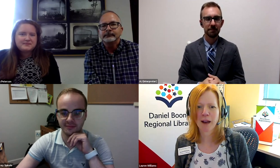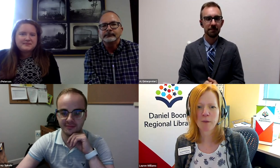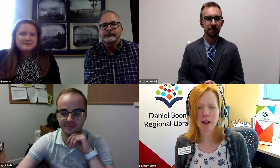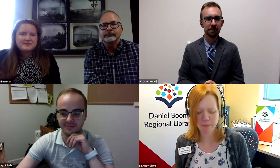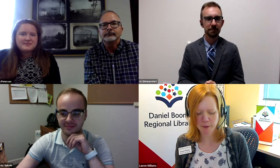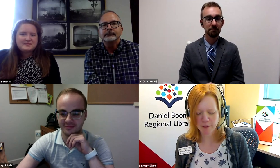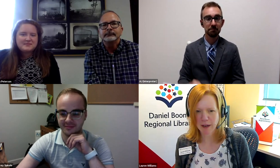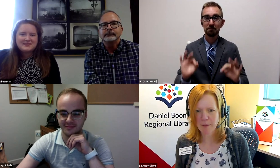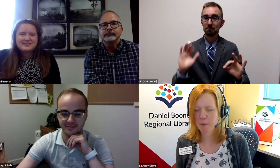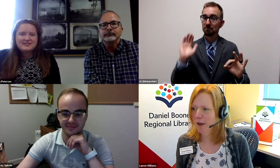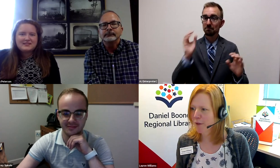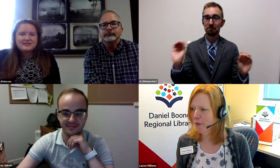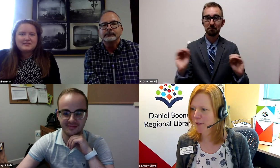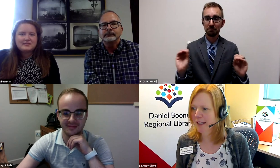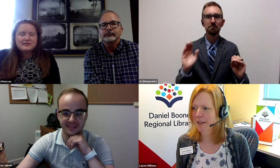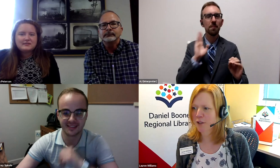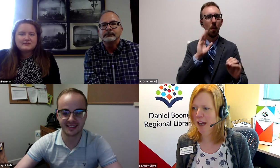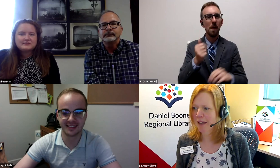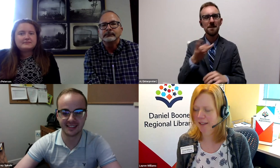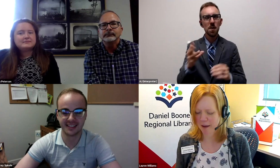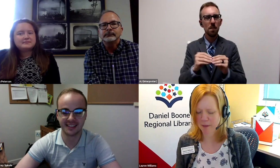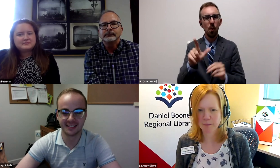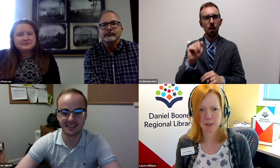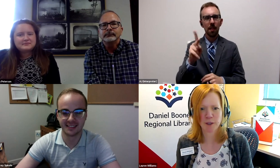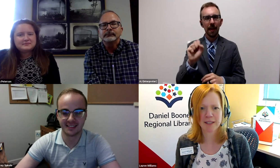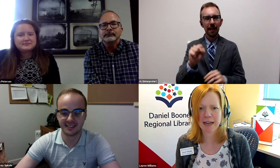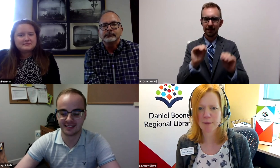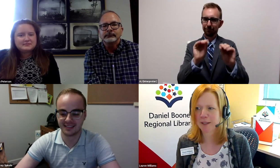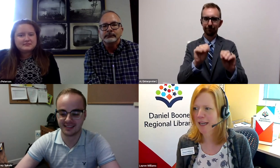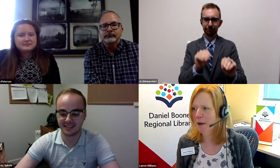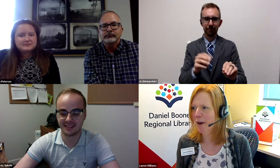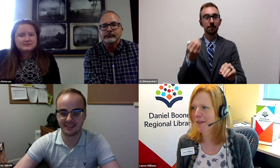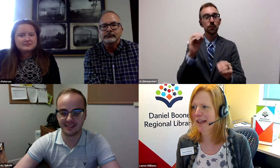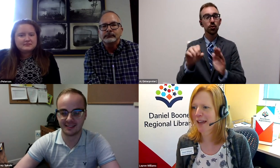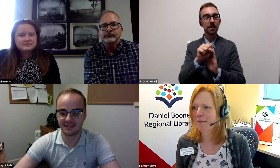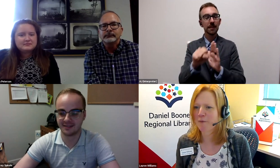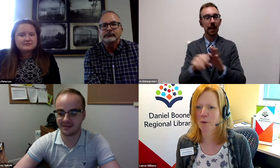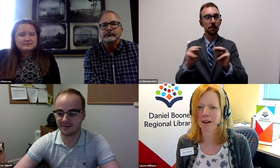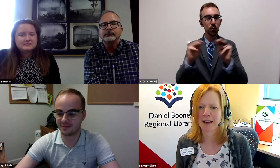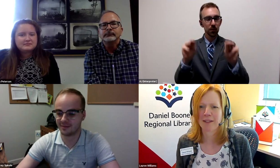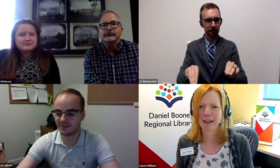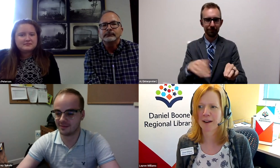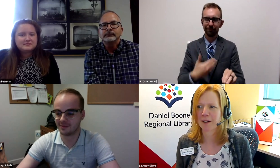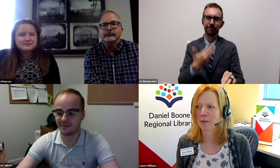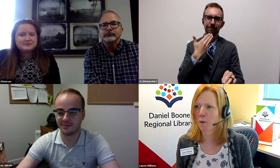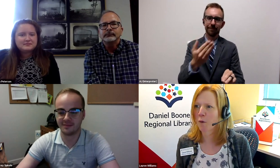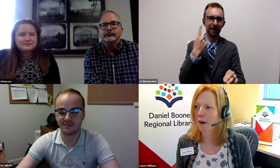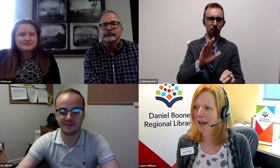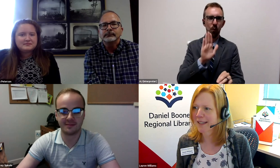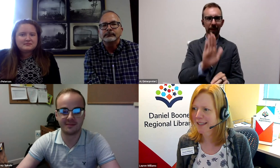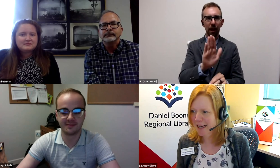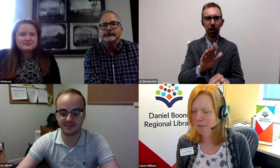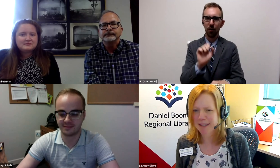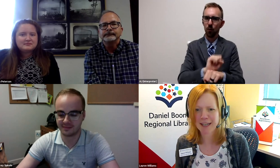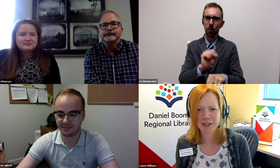All right. Well, I'm going to put a few other links in the chat. The Missouri State Museum, I want to thank them for their work